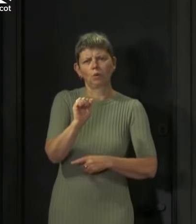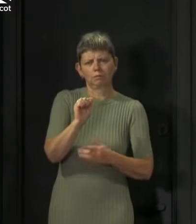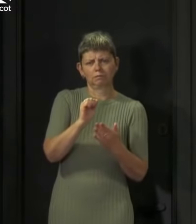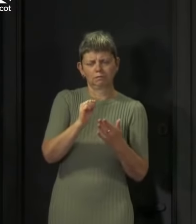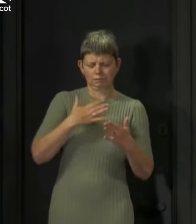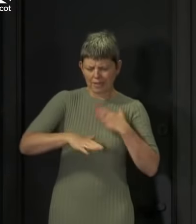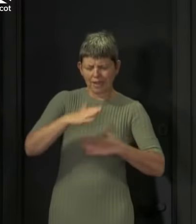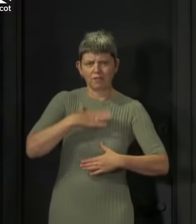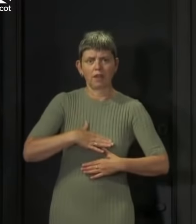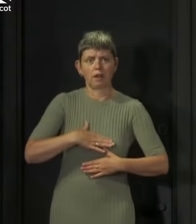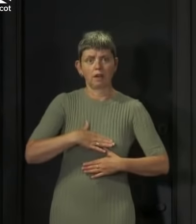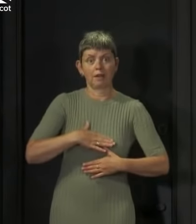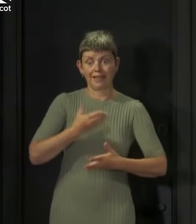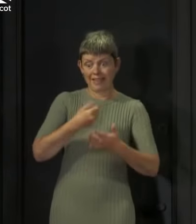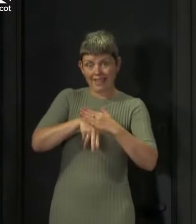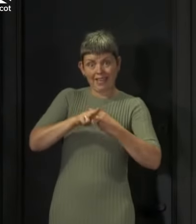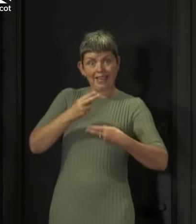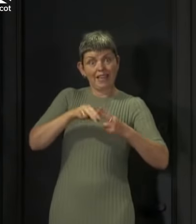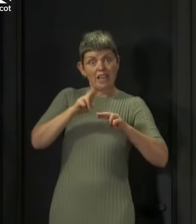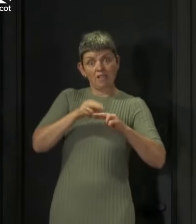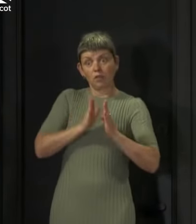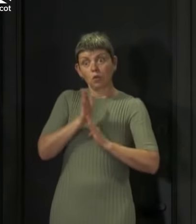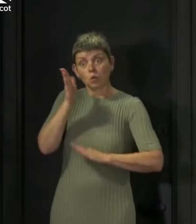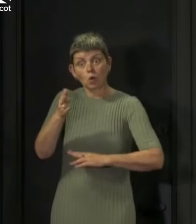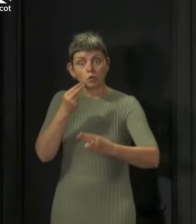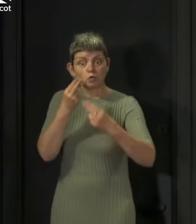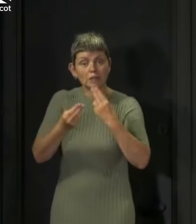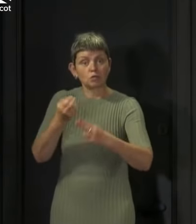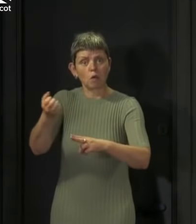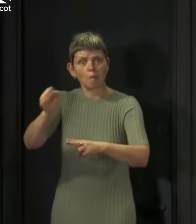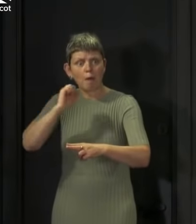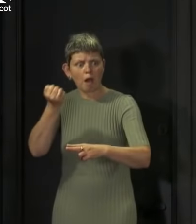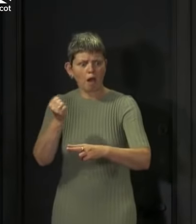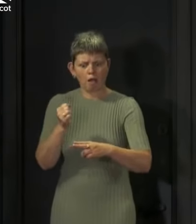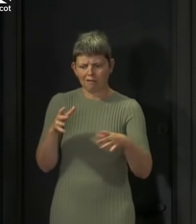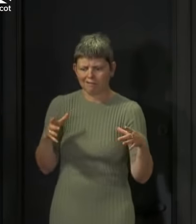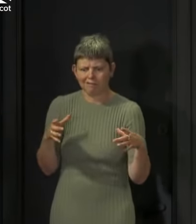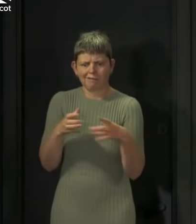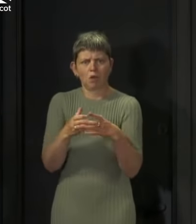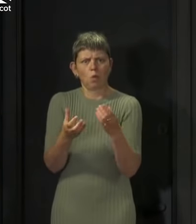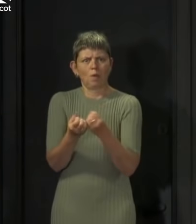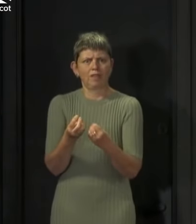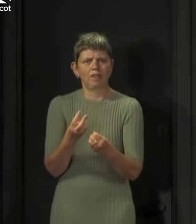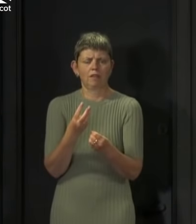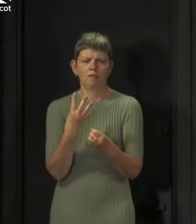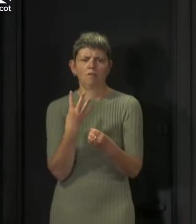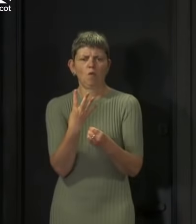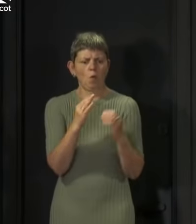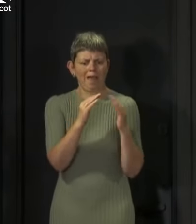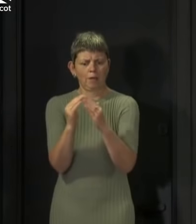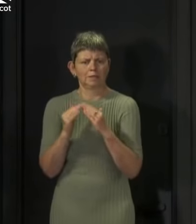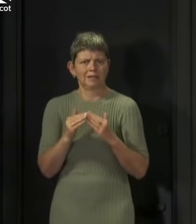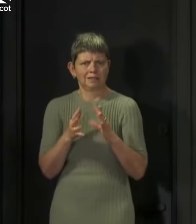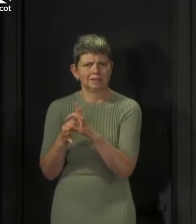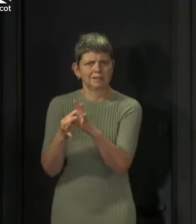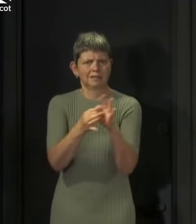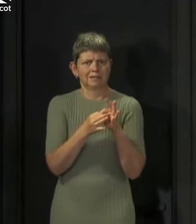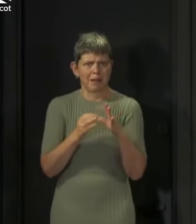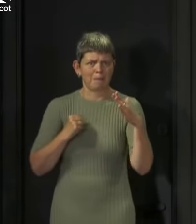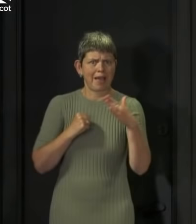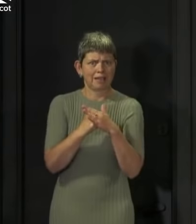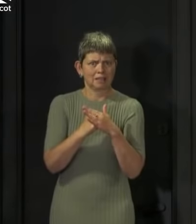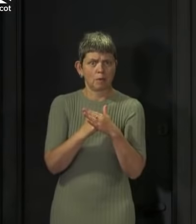together in places like bars and restaurants at any one time. People from different households should be staying physically distant from